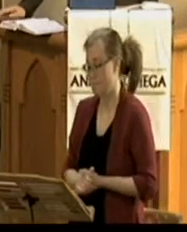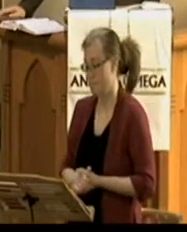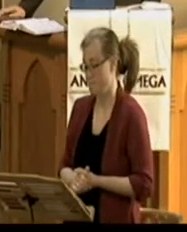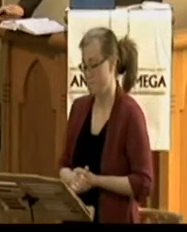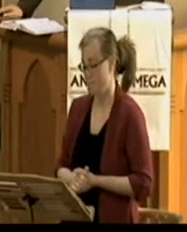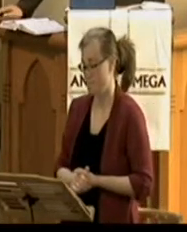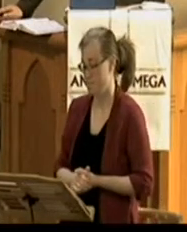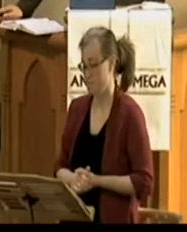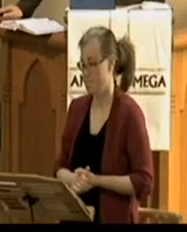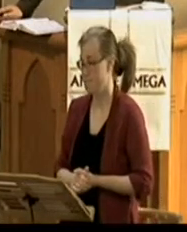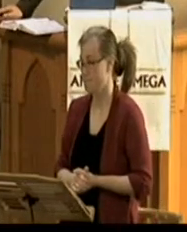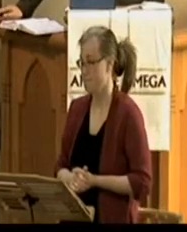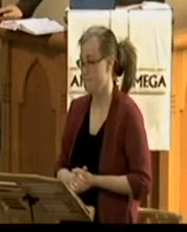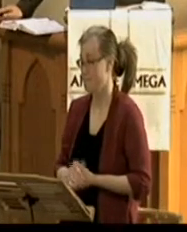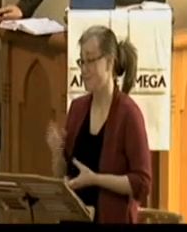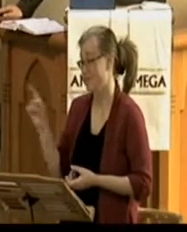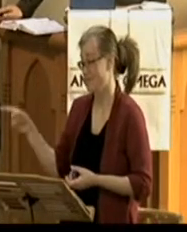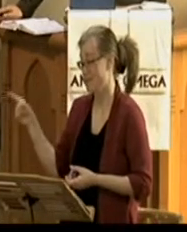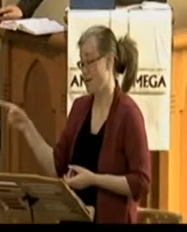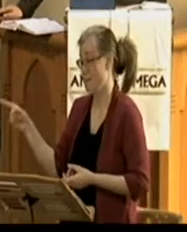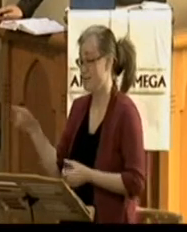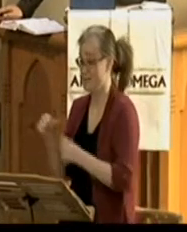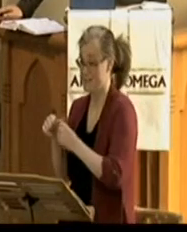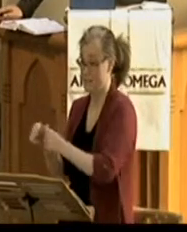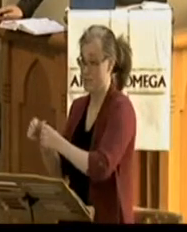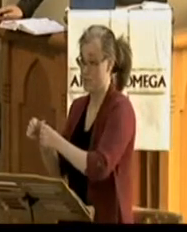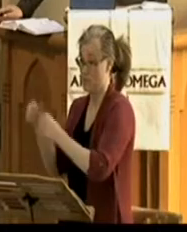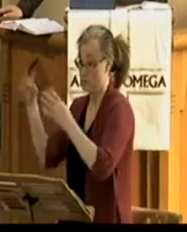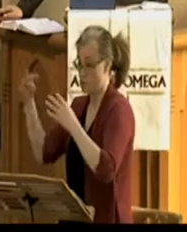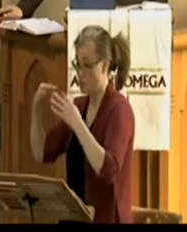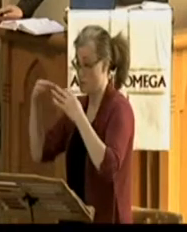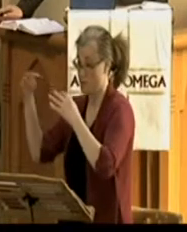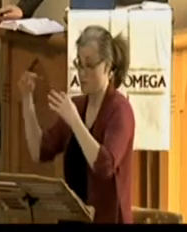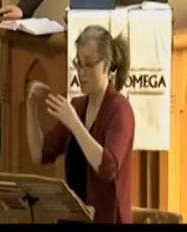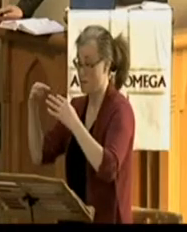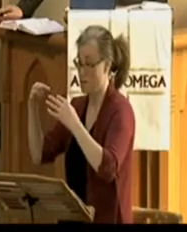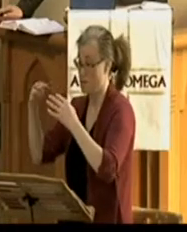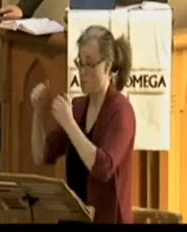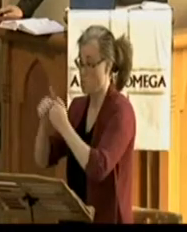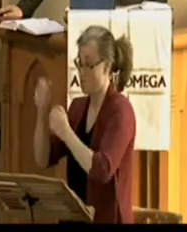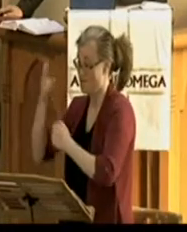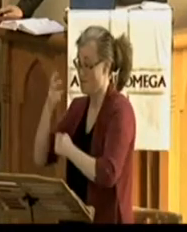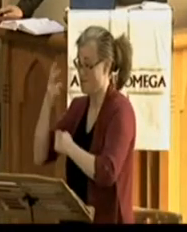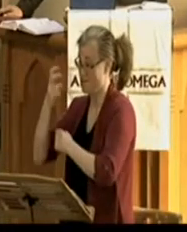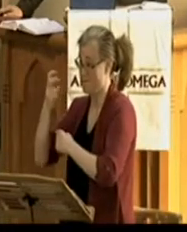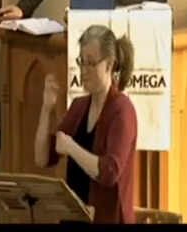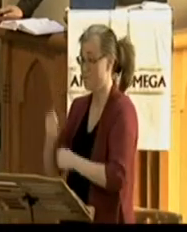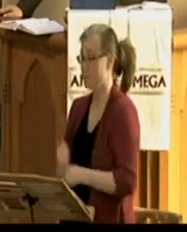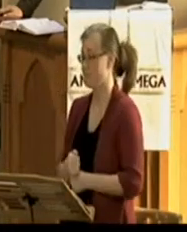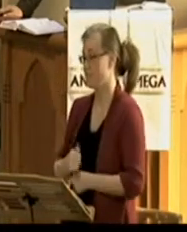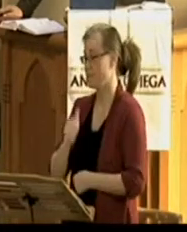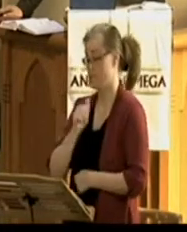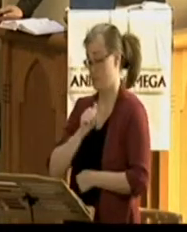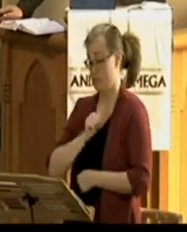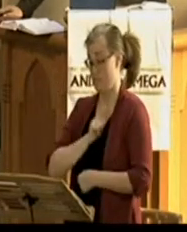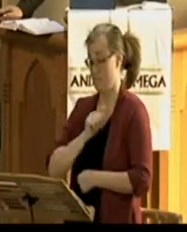Now, make it personal. I know myself, it's so tempting to be, let's call it, a defensive